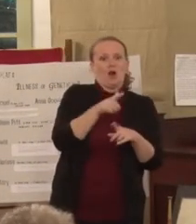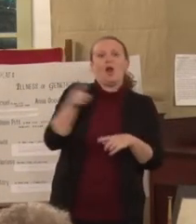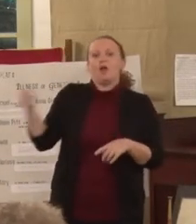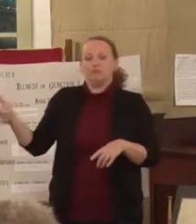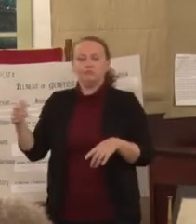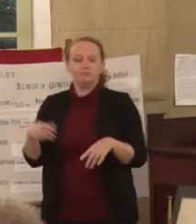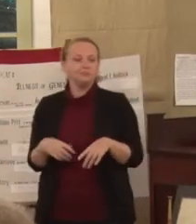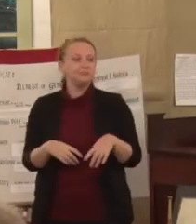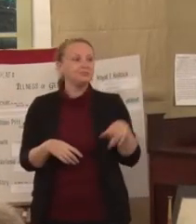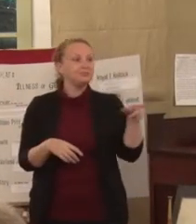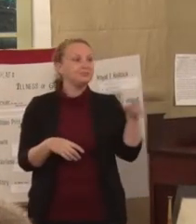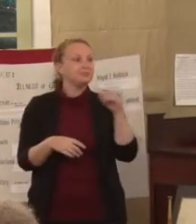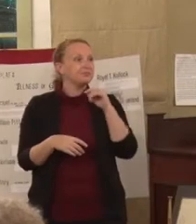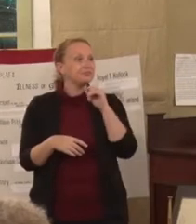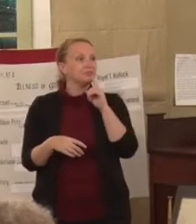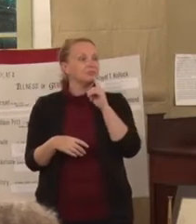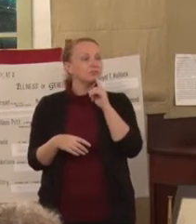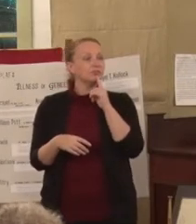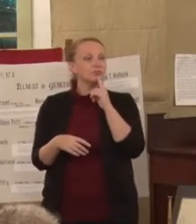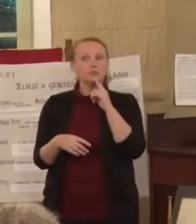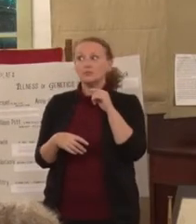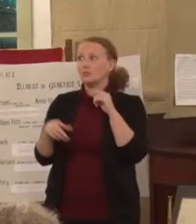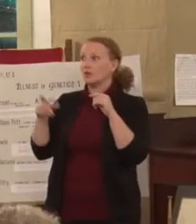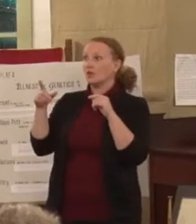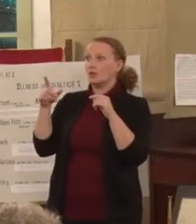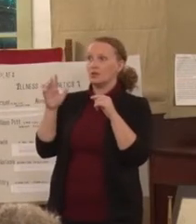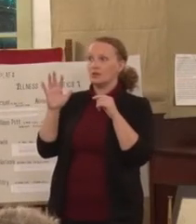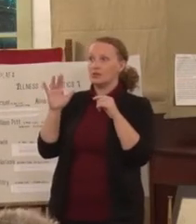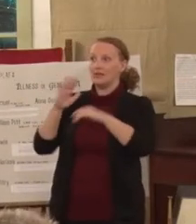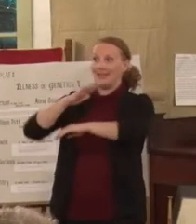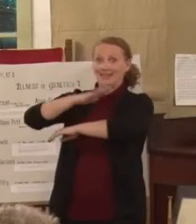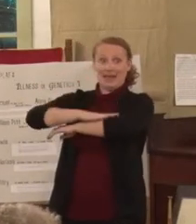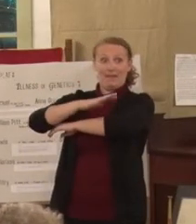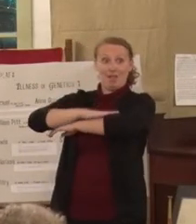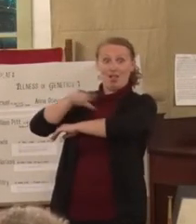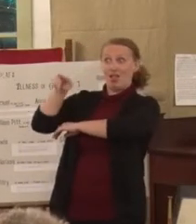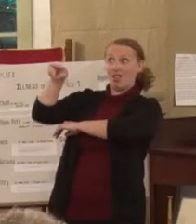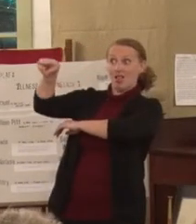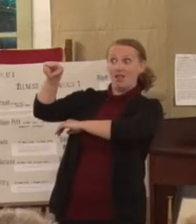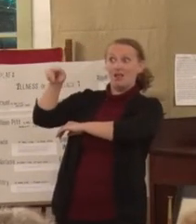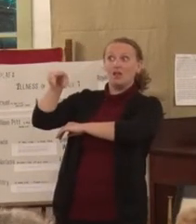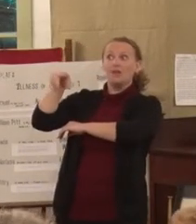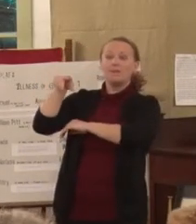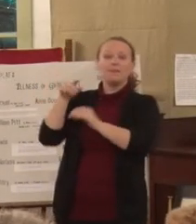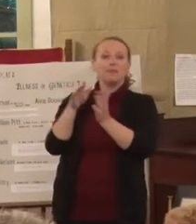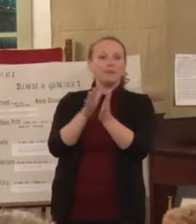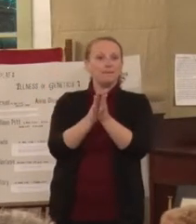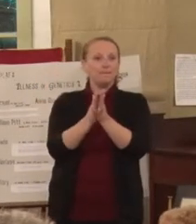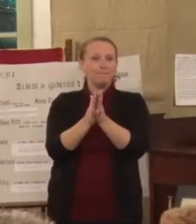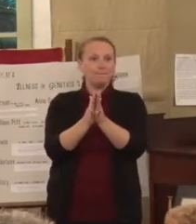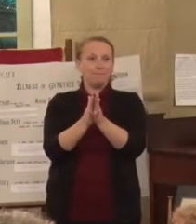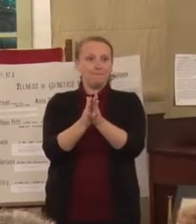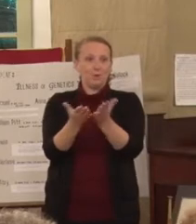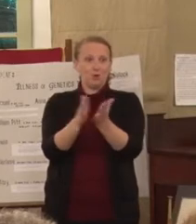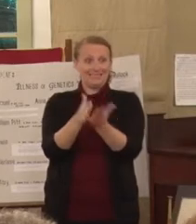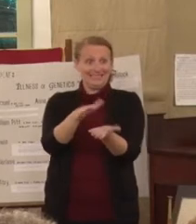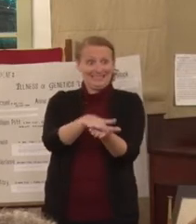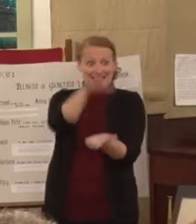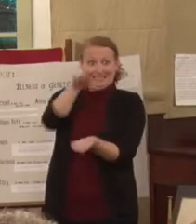things I wanted to let you know was on the table in the back we brought some books, a pile of books. Please help yourself